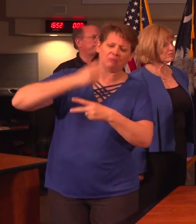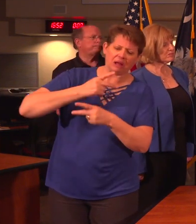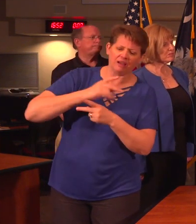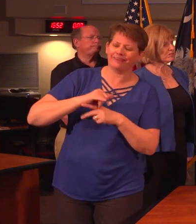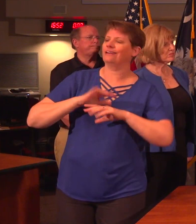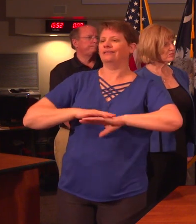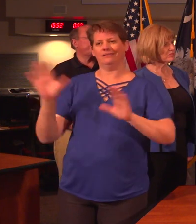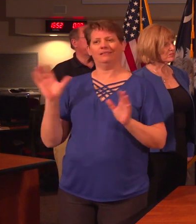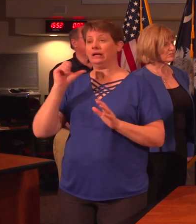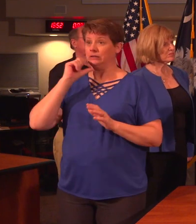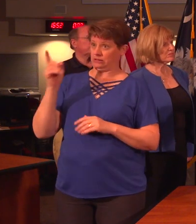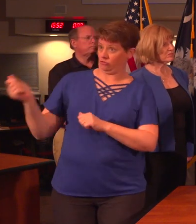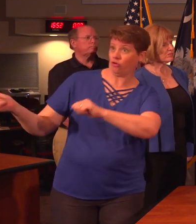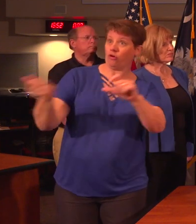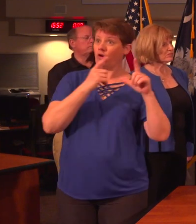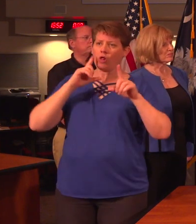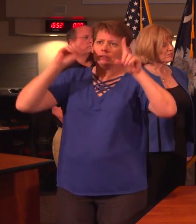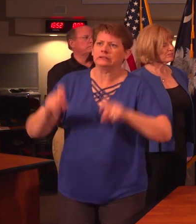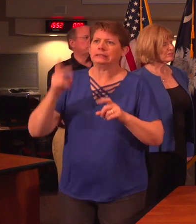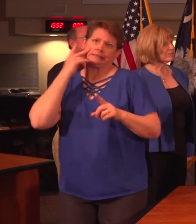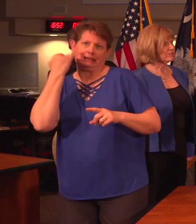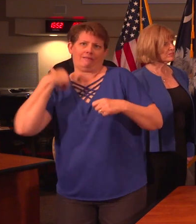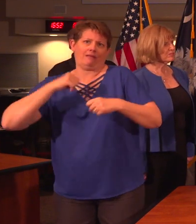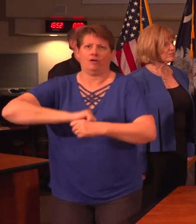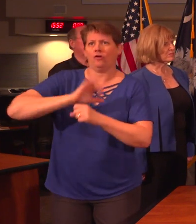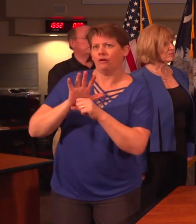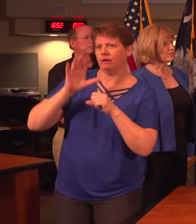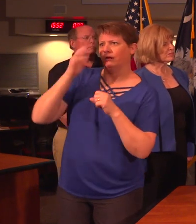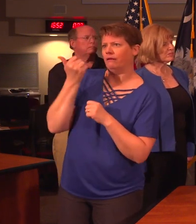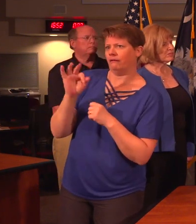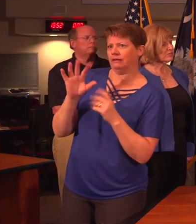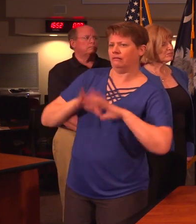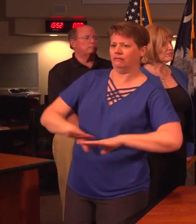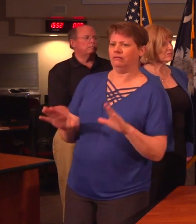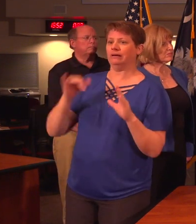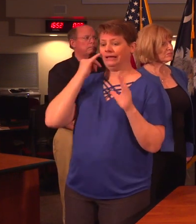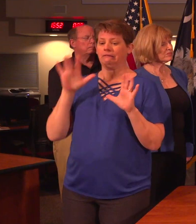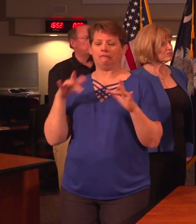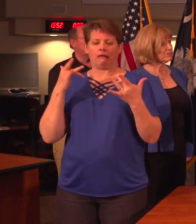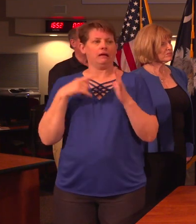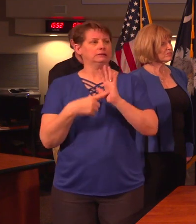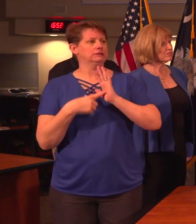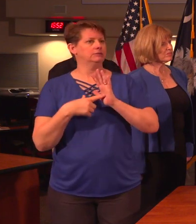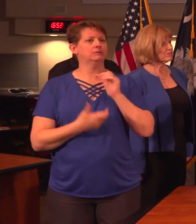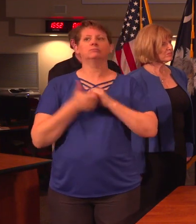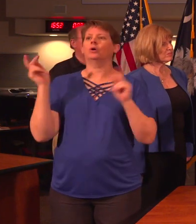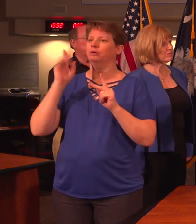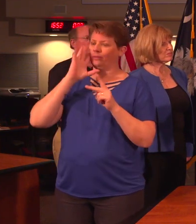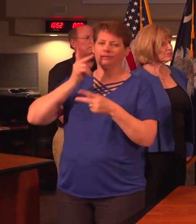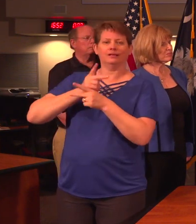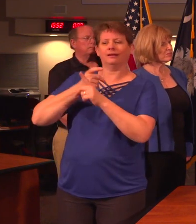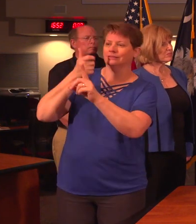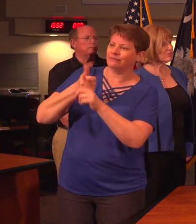encouraging everyone to get a test to find out if they have the COVID-19 infection. So if they have milder symptoms, most people will recover at